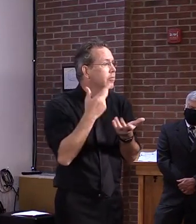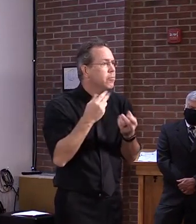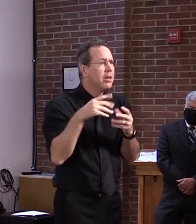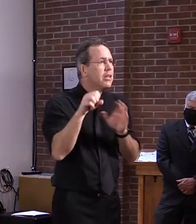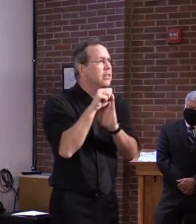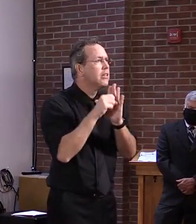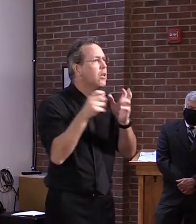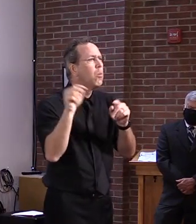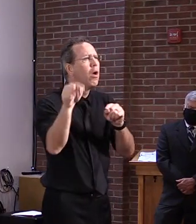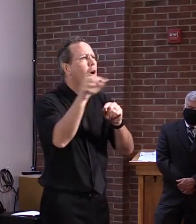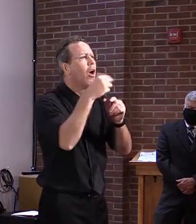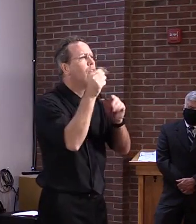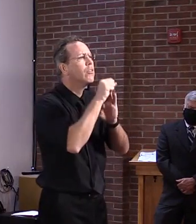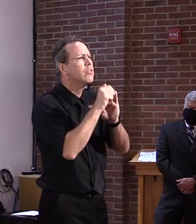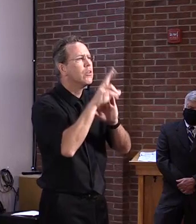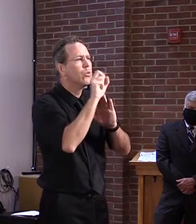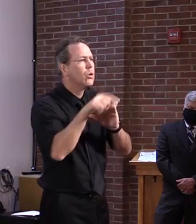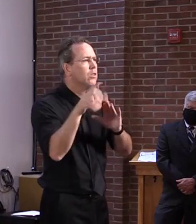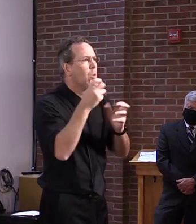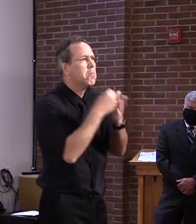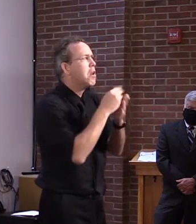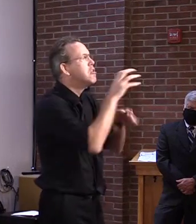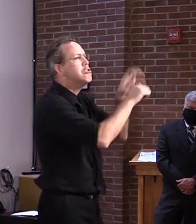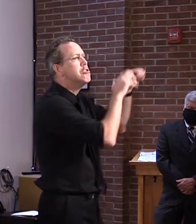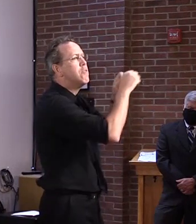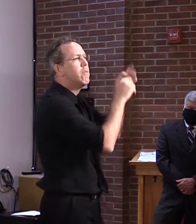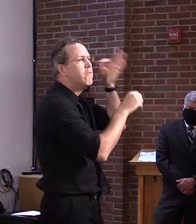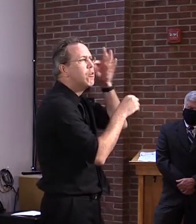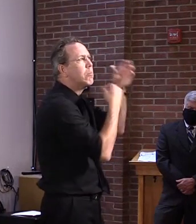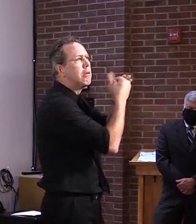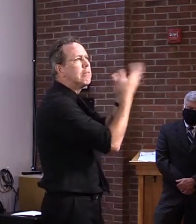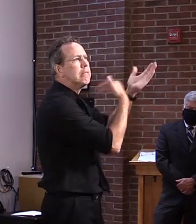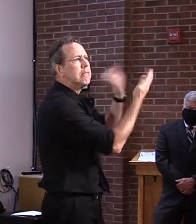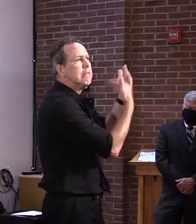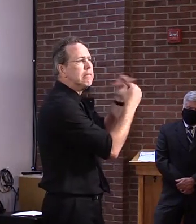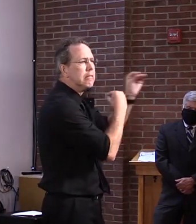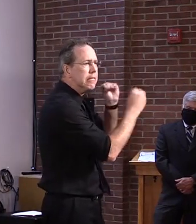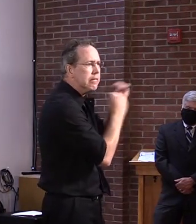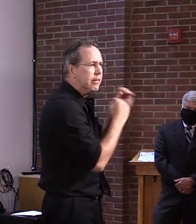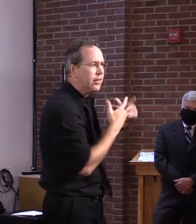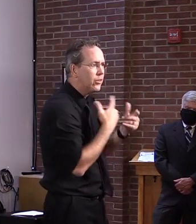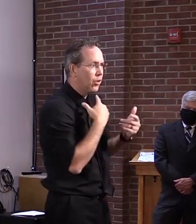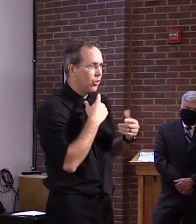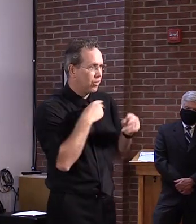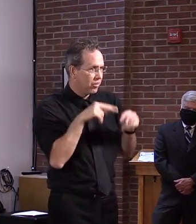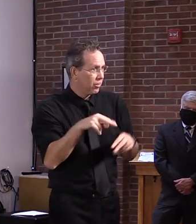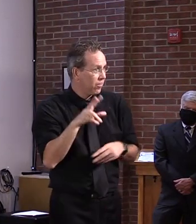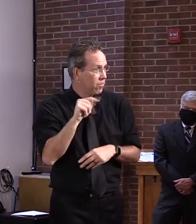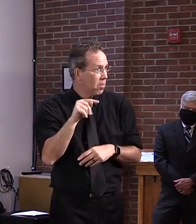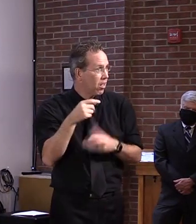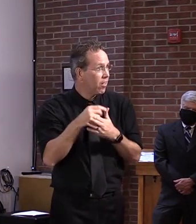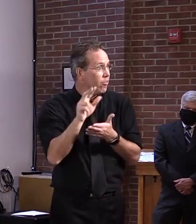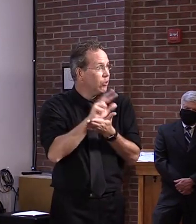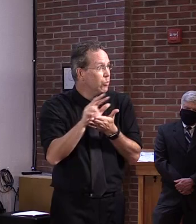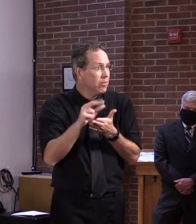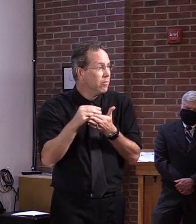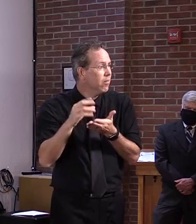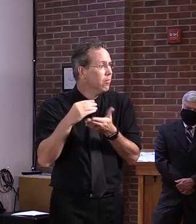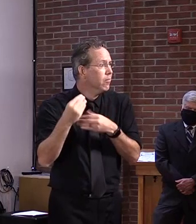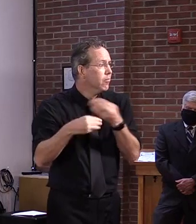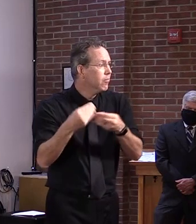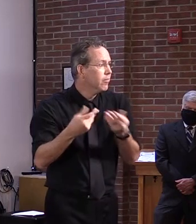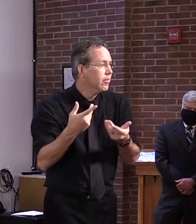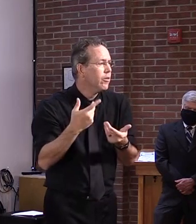and being approved for this program. Um, it really depends, uh, in terms of, um, when we actually launch. But